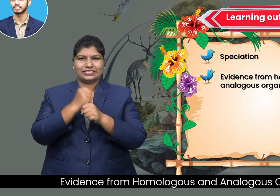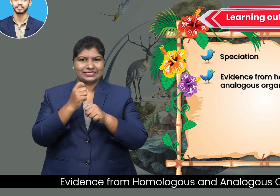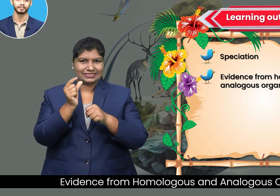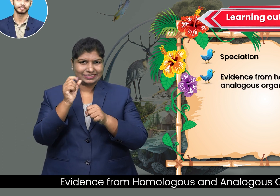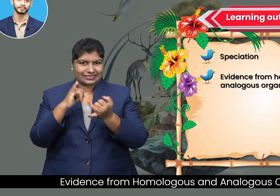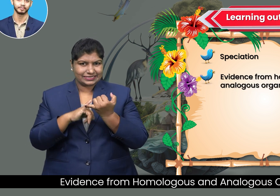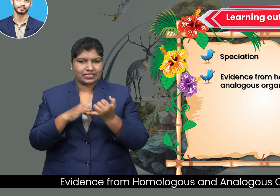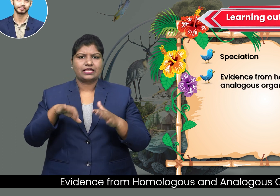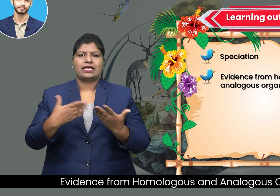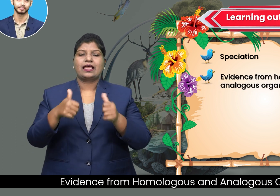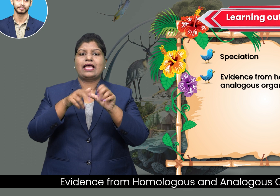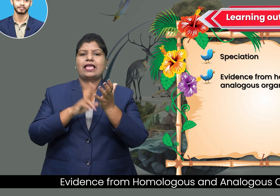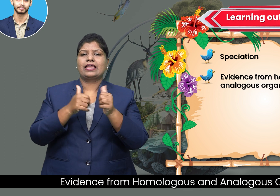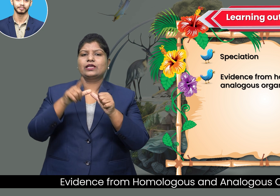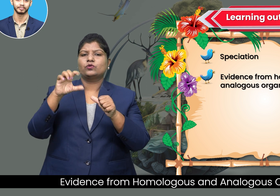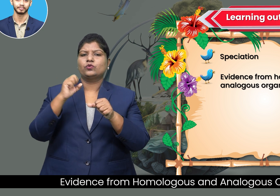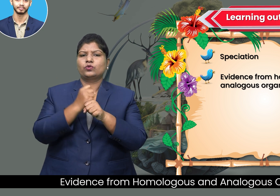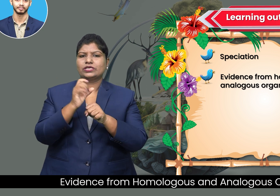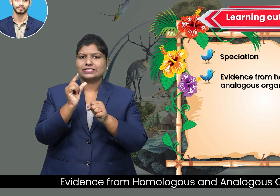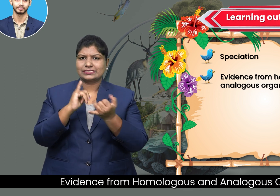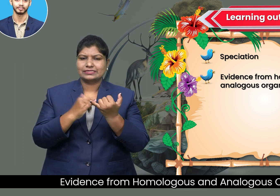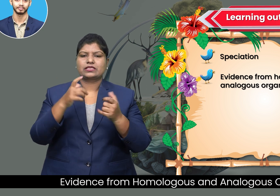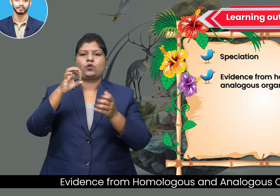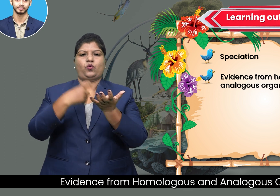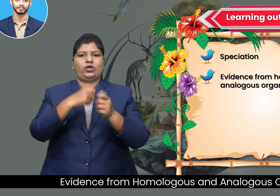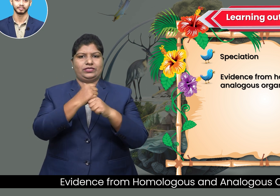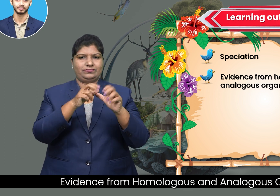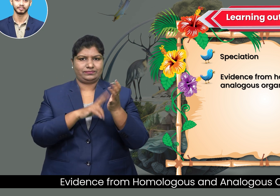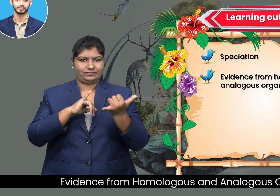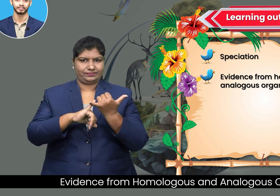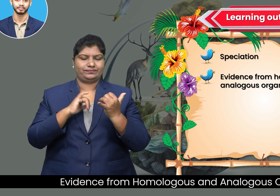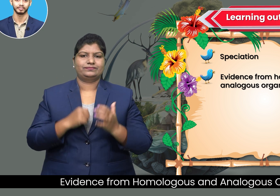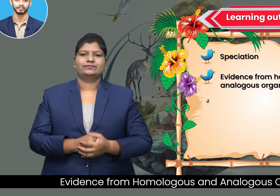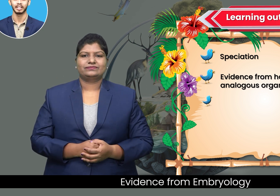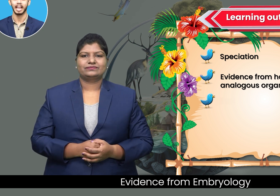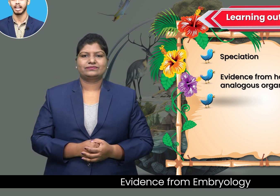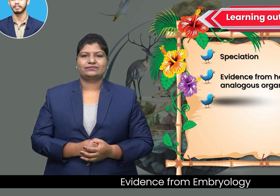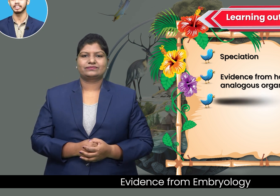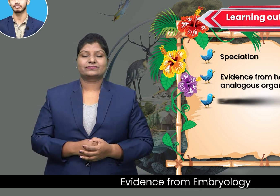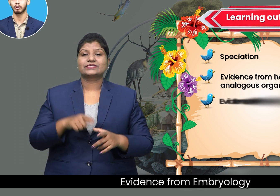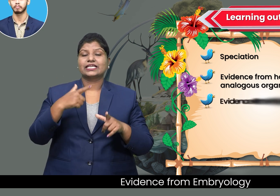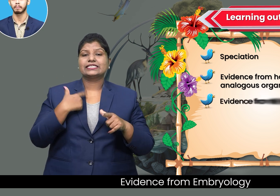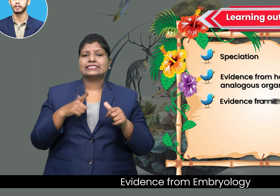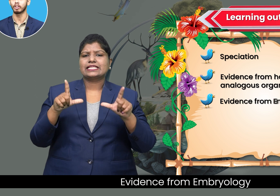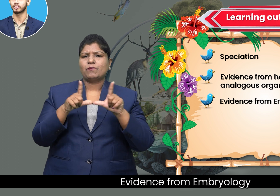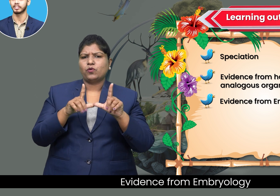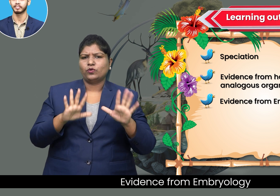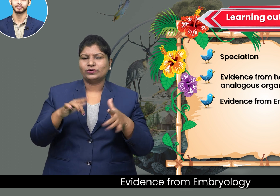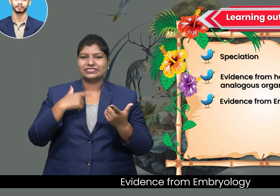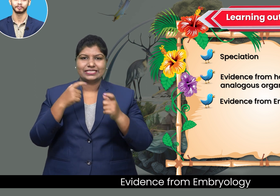evidence embryology evidence from